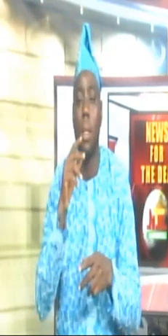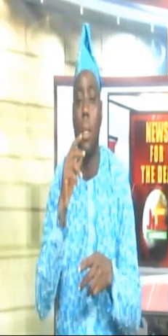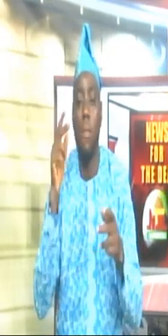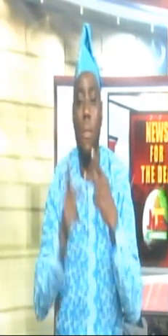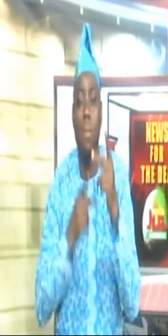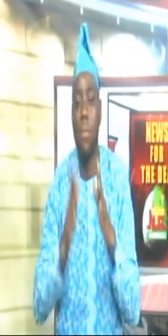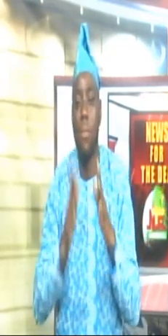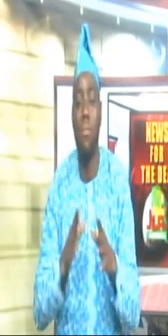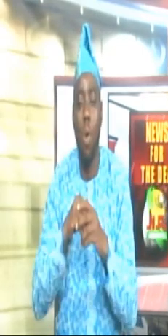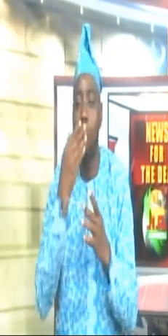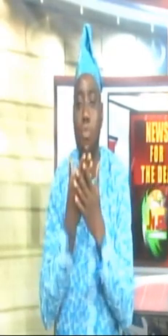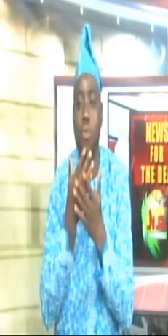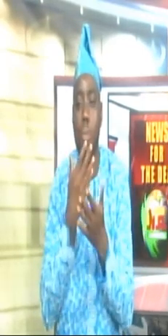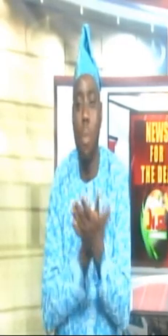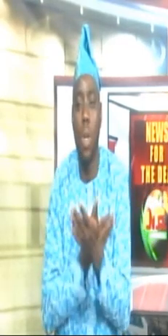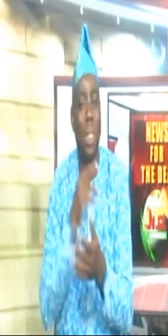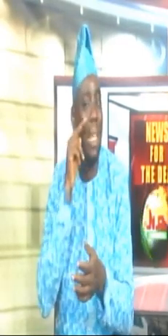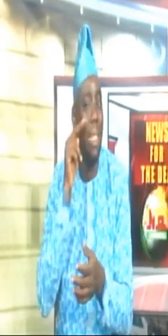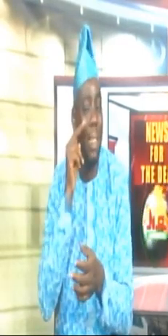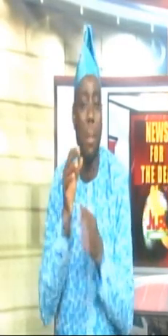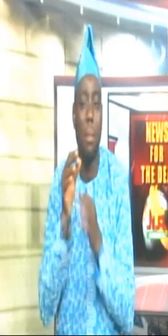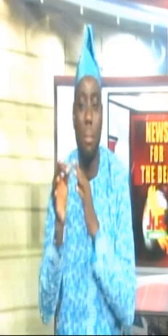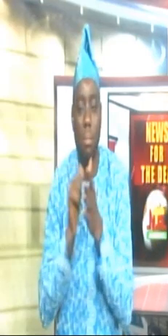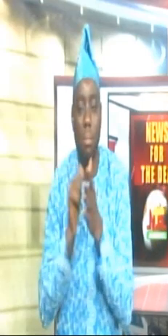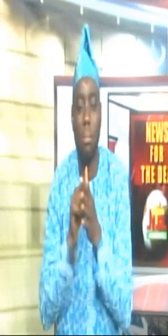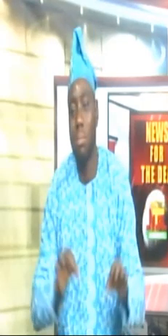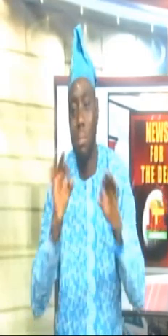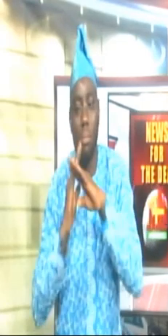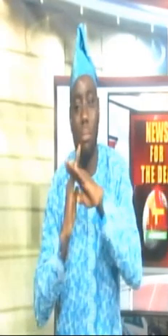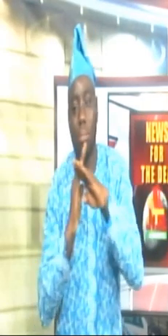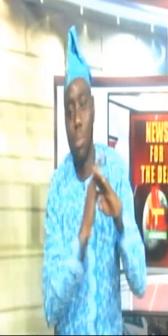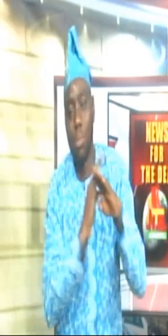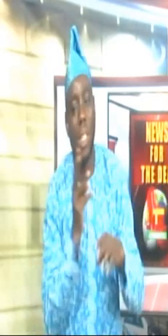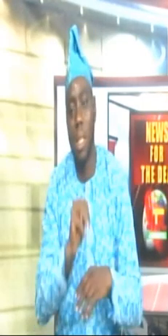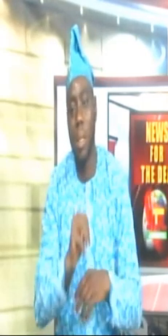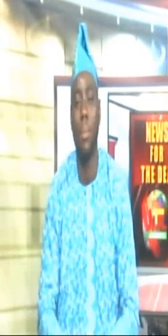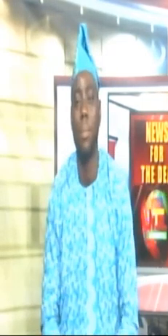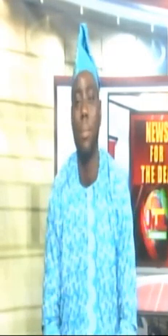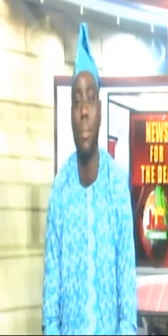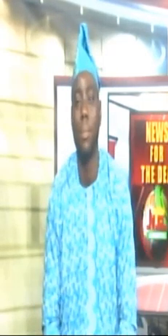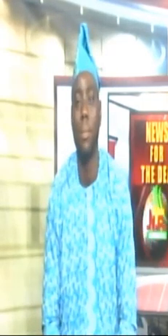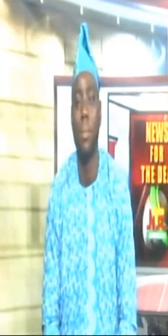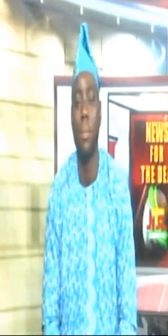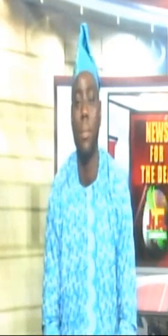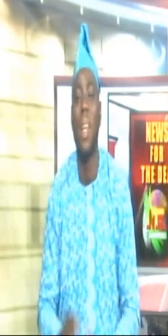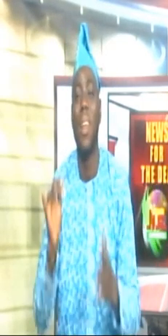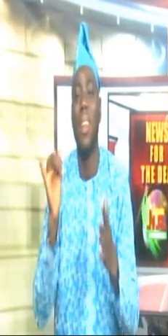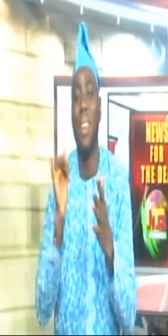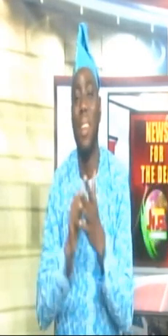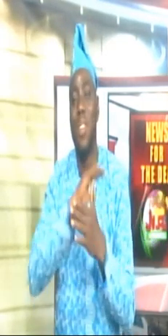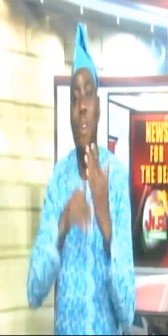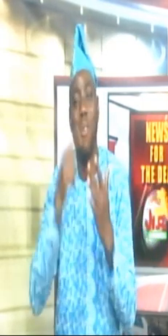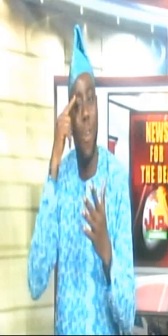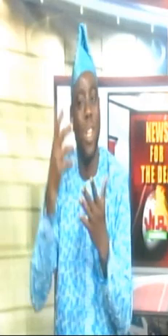believe is a game-changer in harnessing their tremendous potentials. And that was the size of our